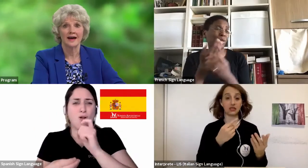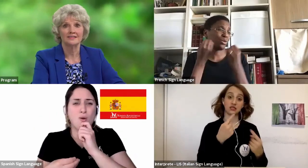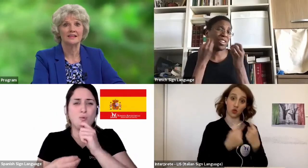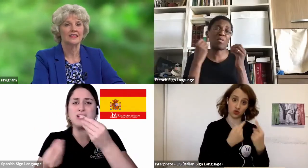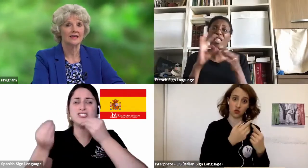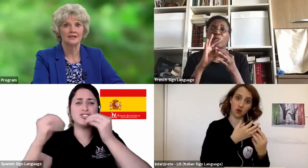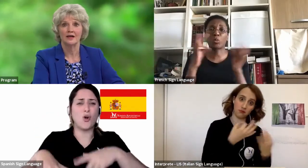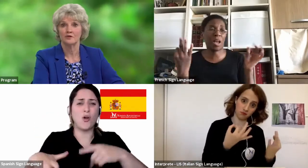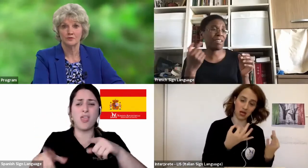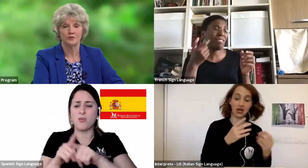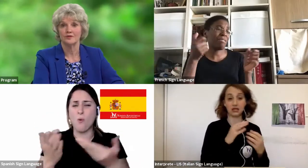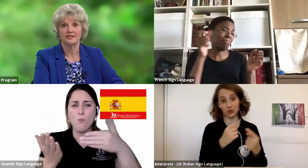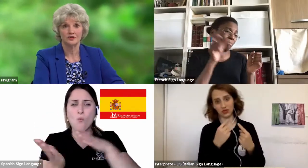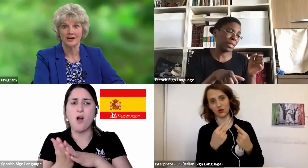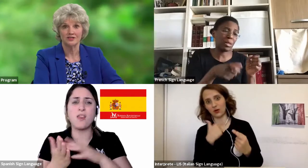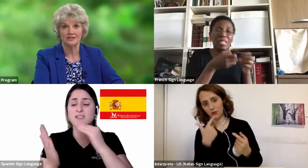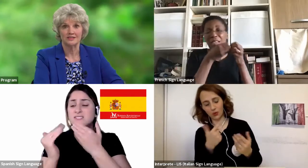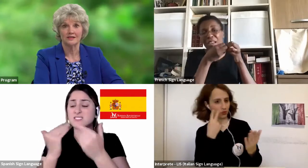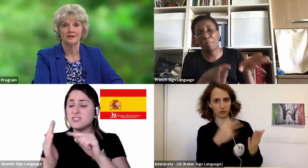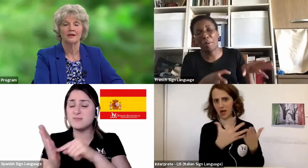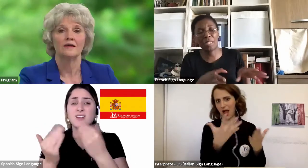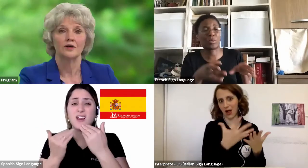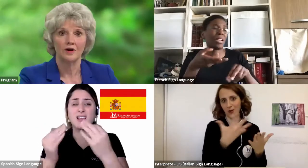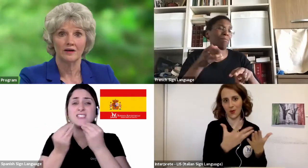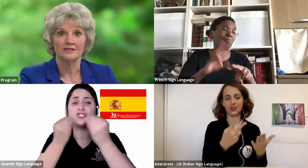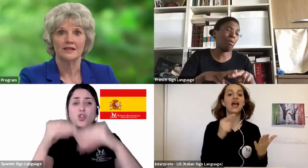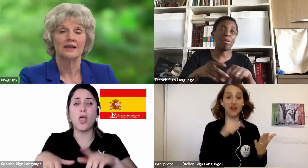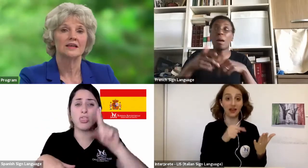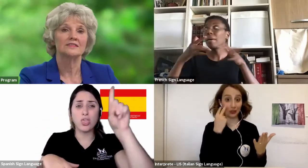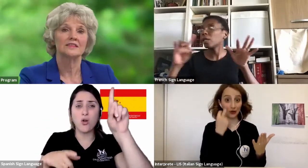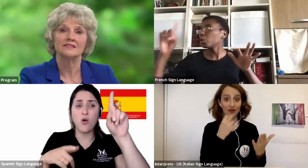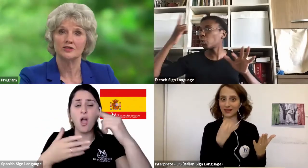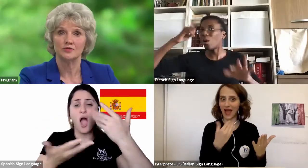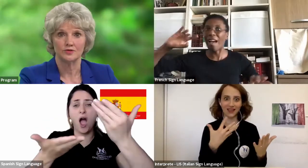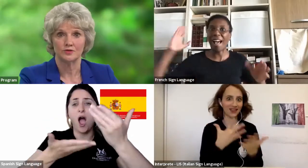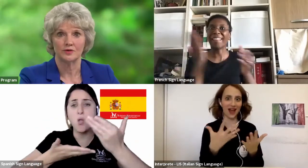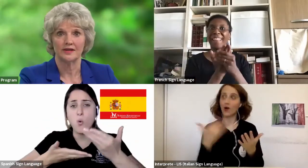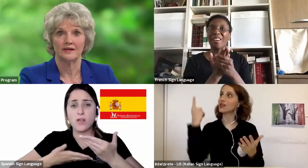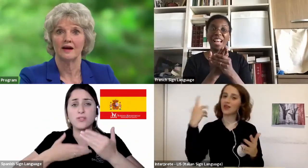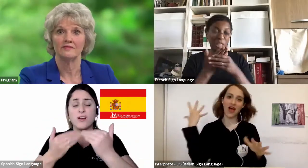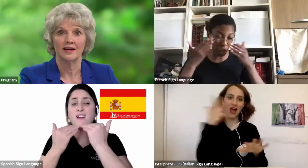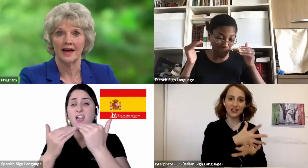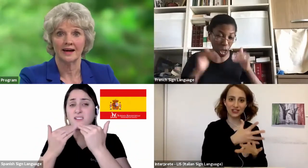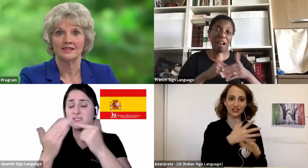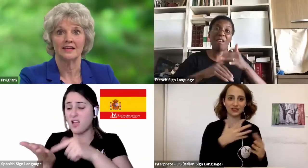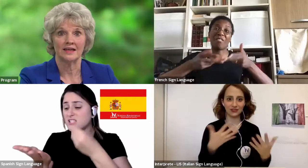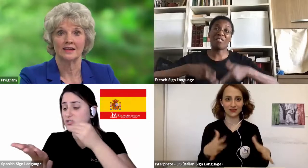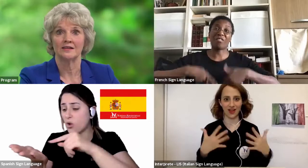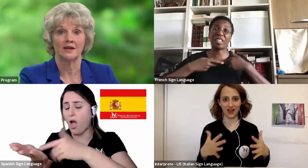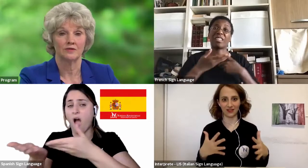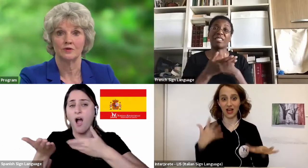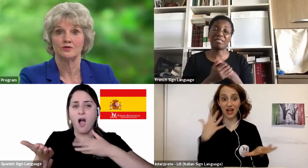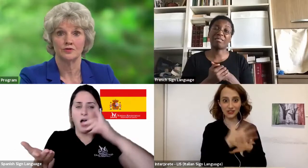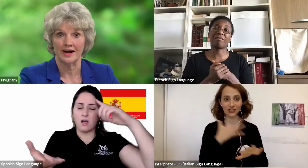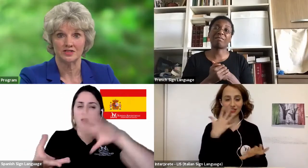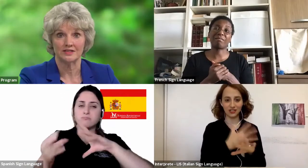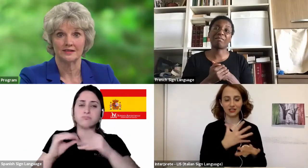acting in and through these tragedies. The cross is the central story of God acting in